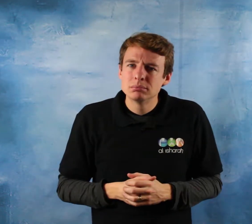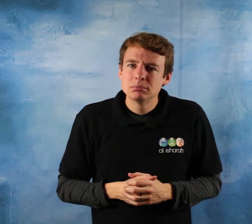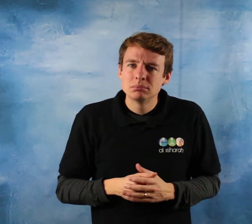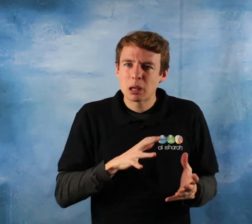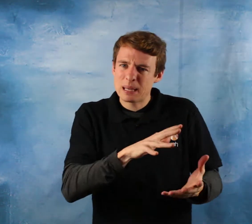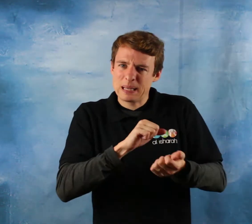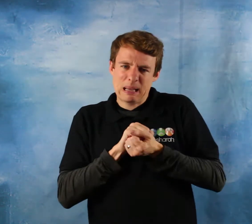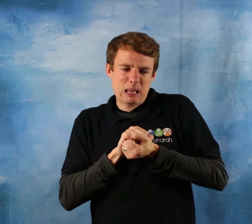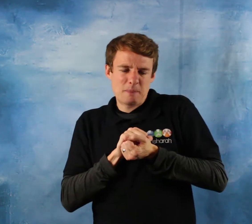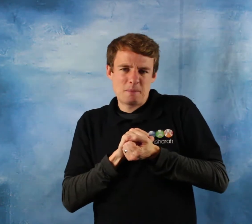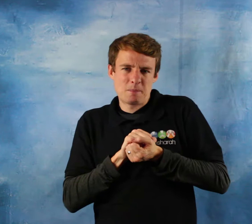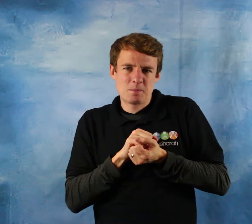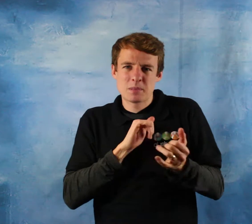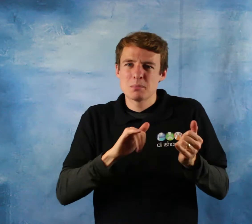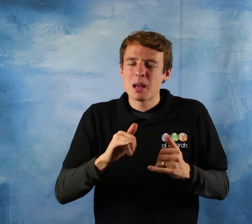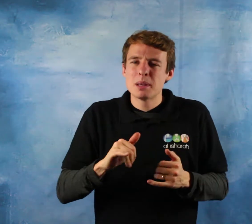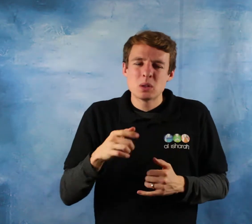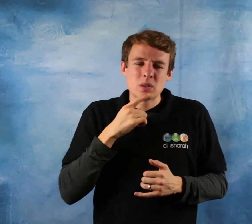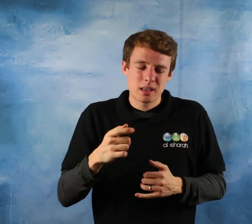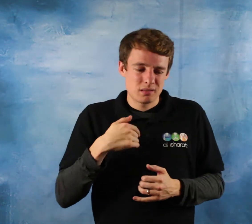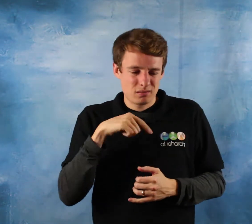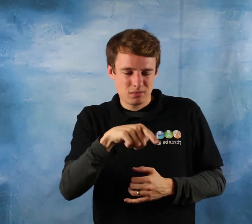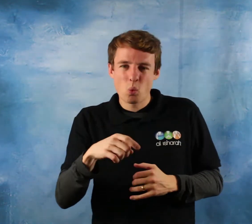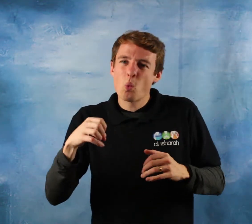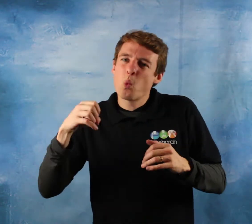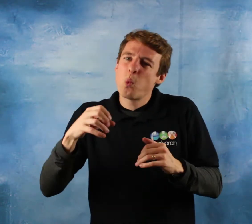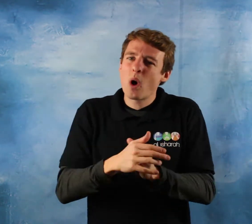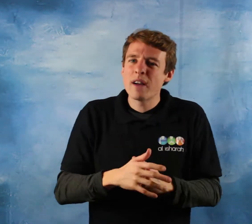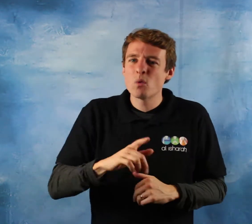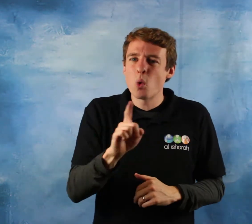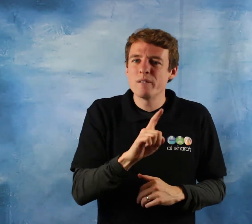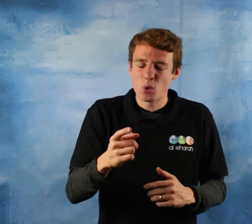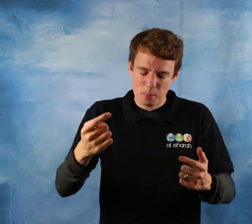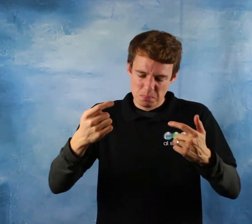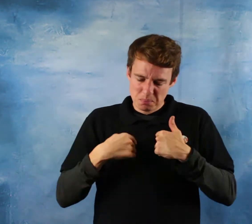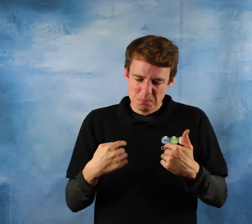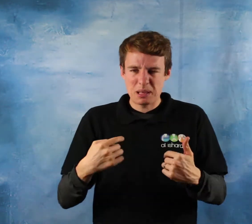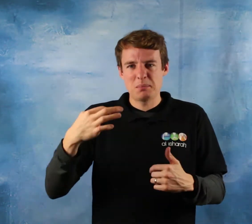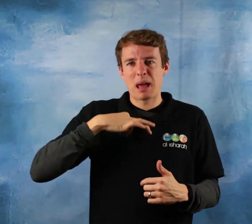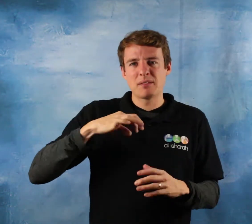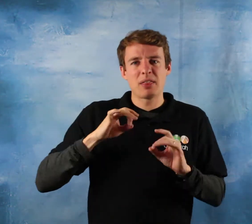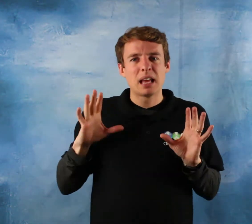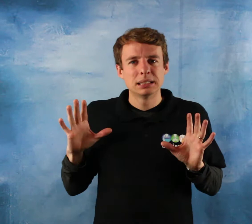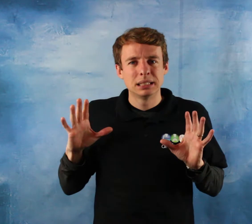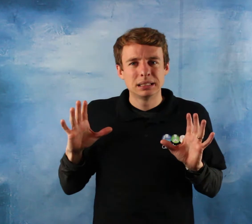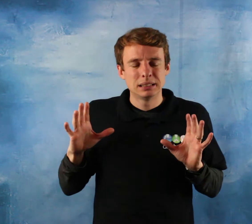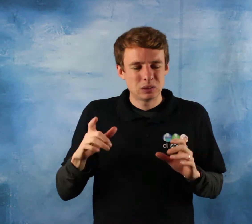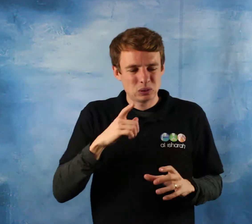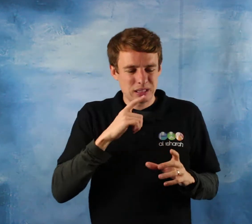you only see her to fulfill your desire and then you're off with your friends that is also a form of abuse because not